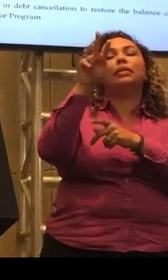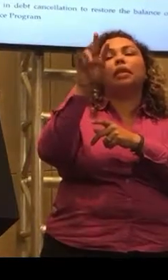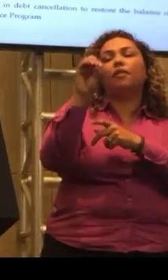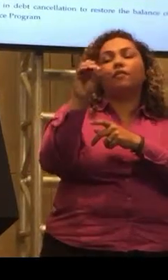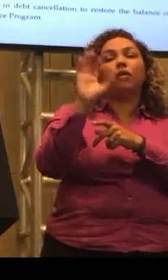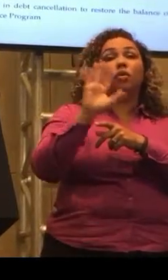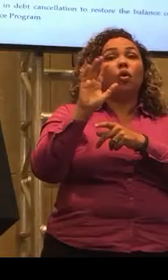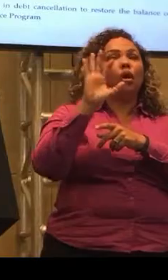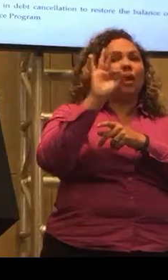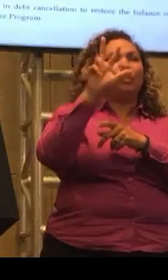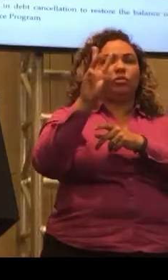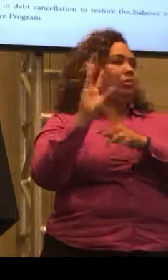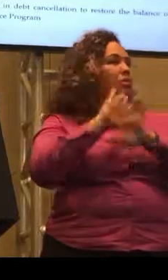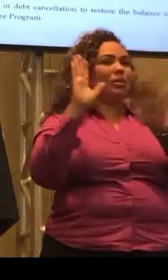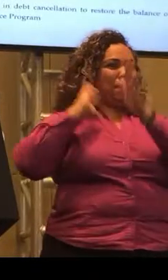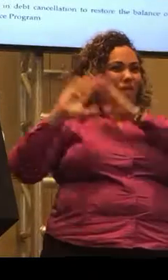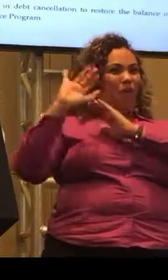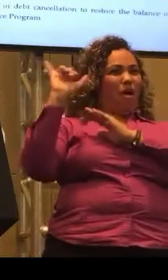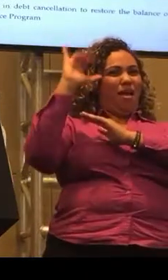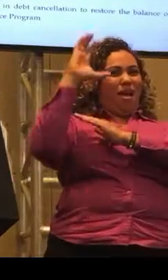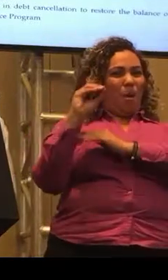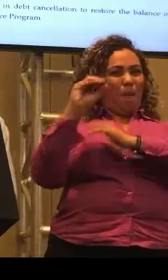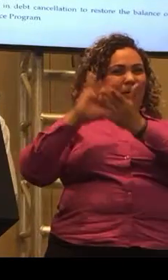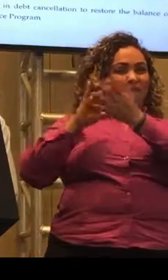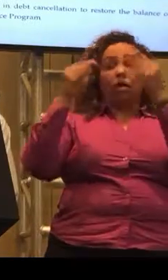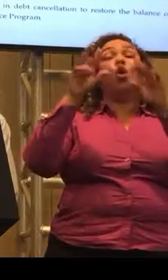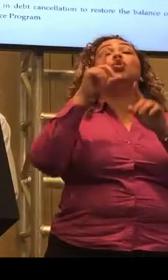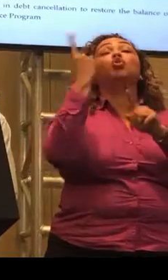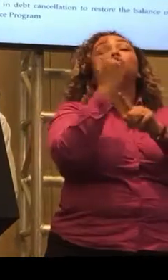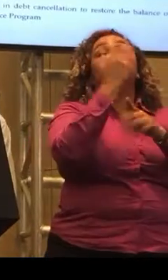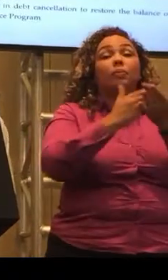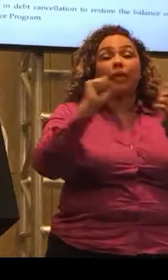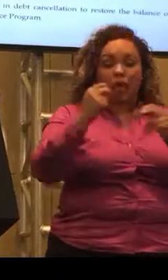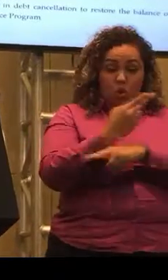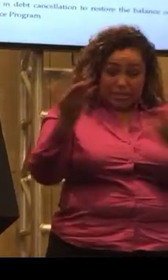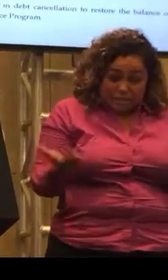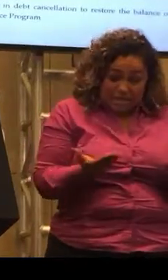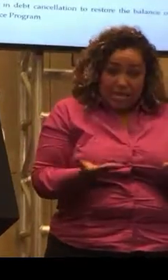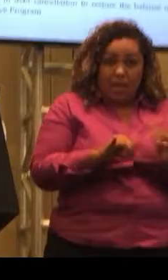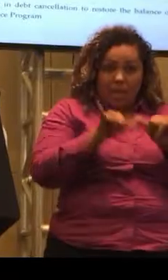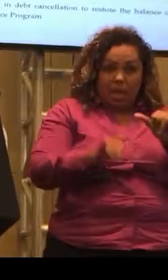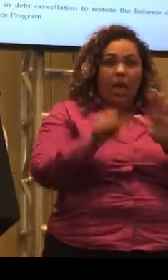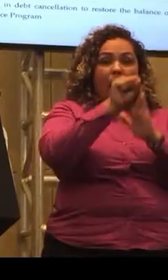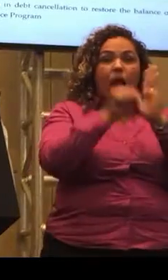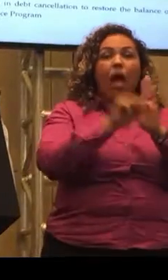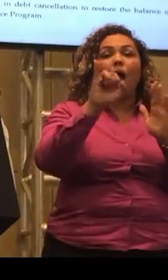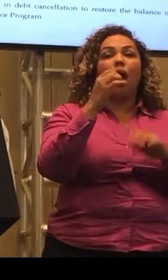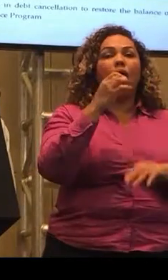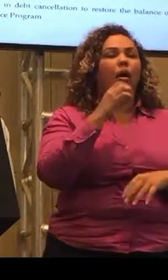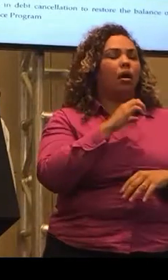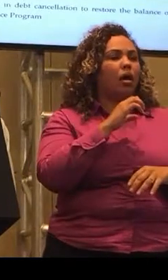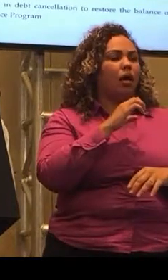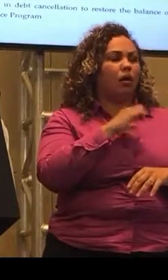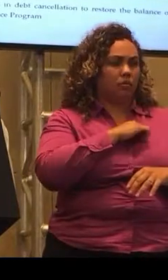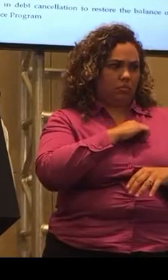back to the 936 section. We are talking about something that can be used here and can be used in the rest of the states, like the empowerment zones,